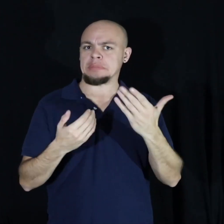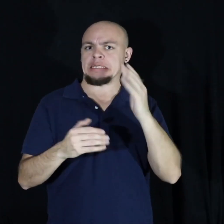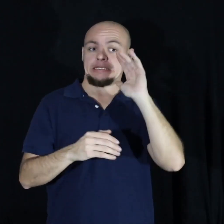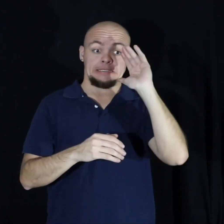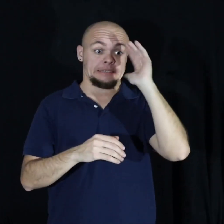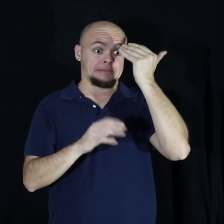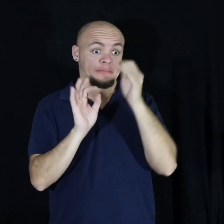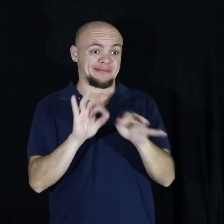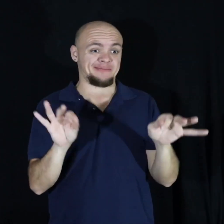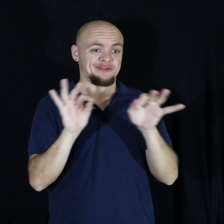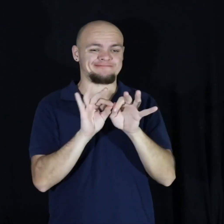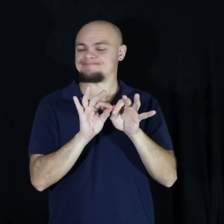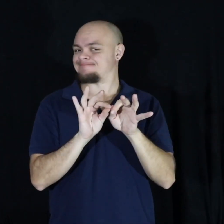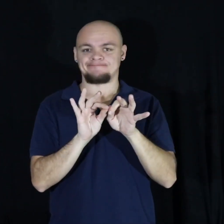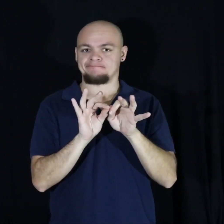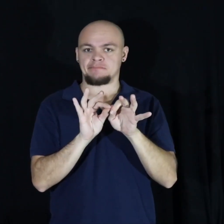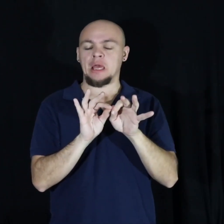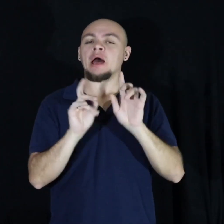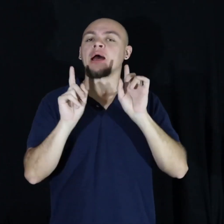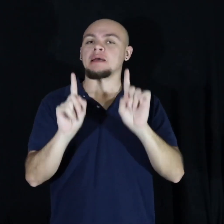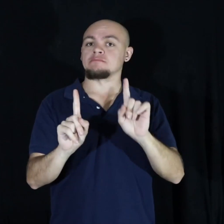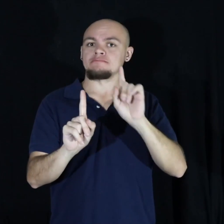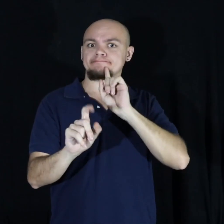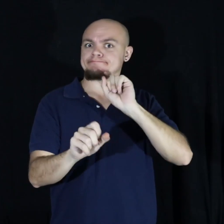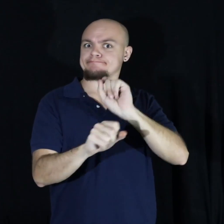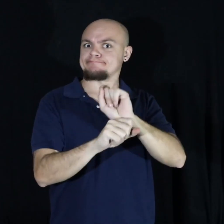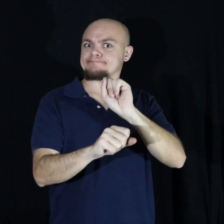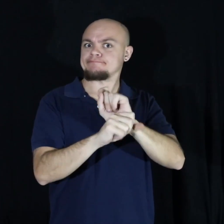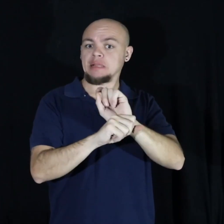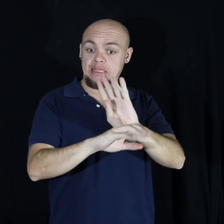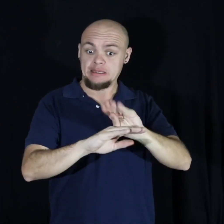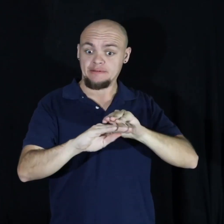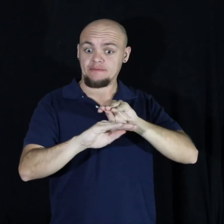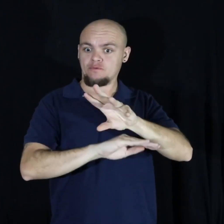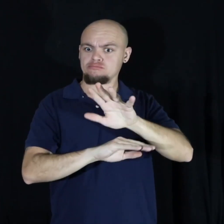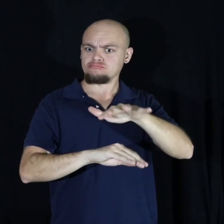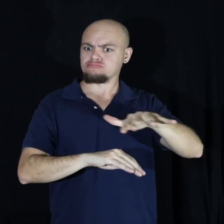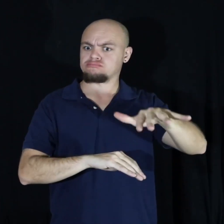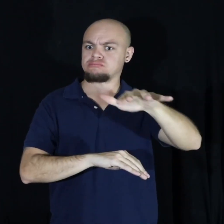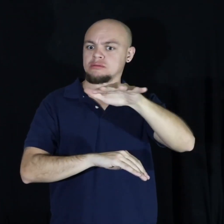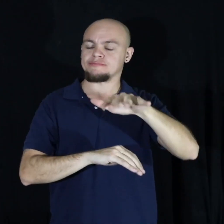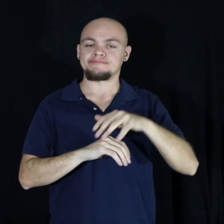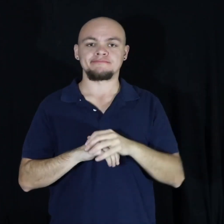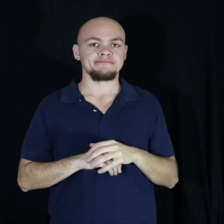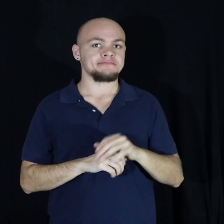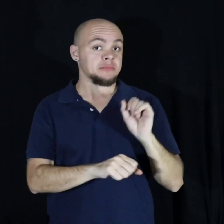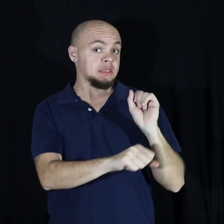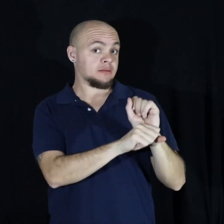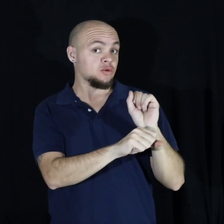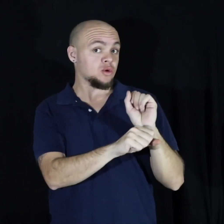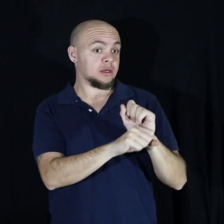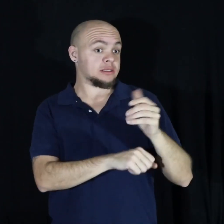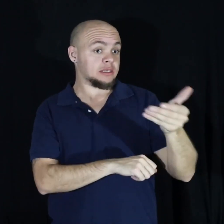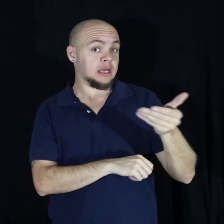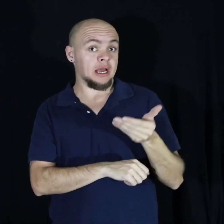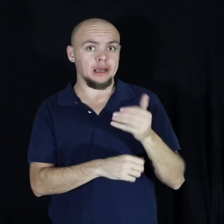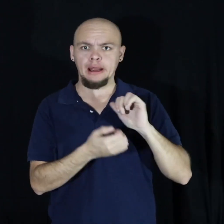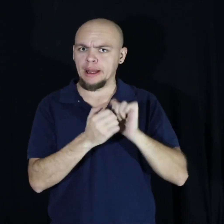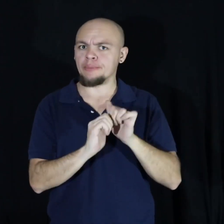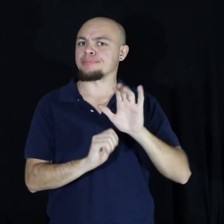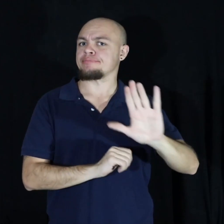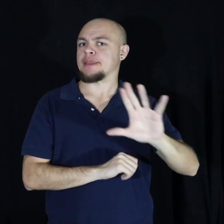but it actually does have an impact on this place even employees will be hired by age